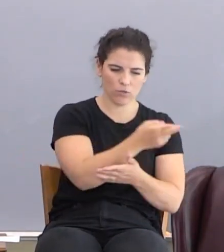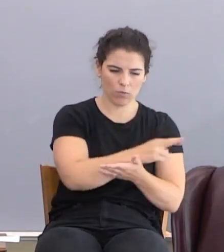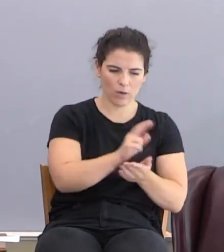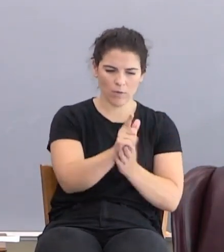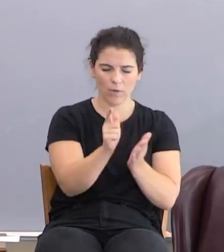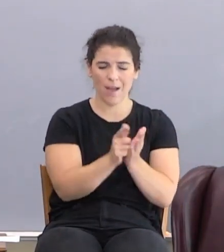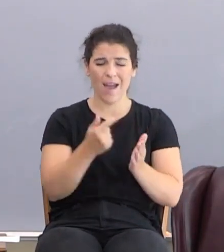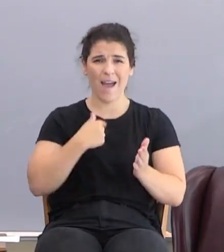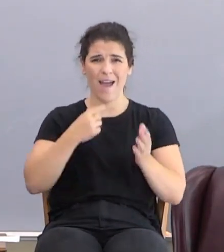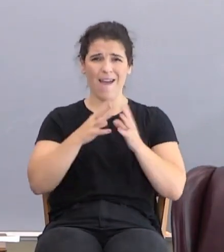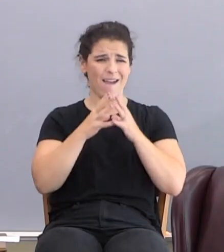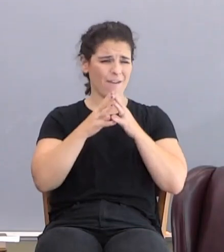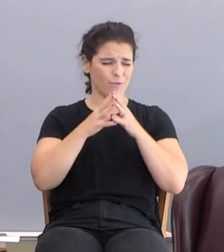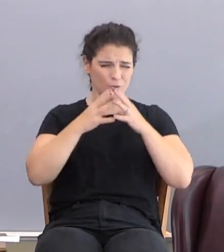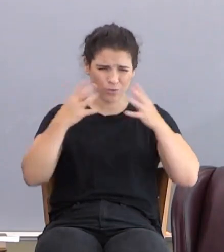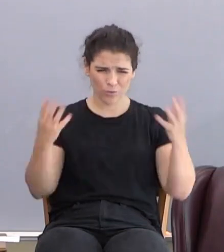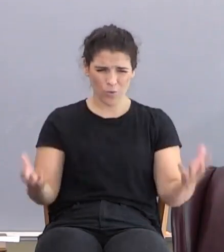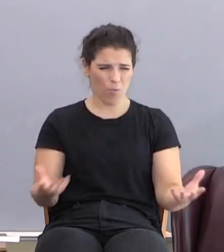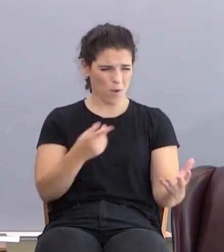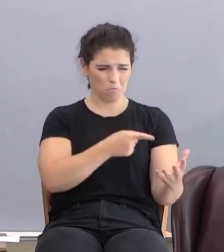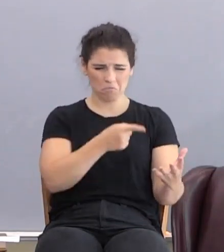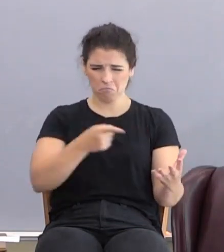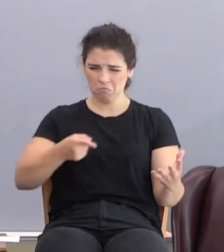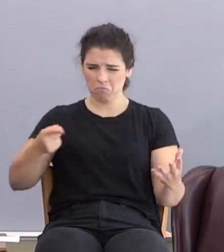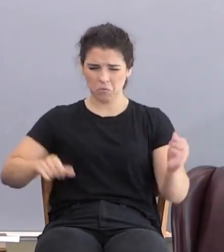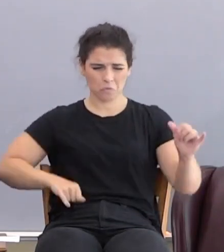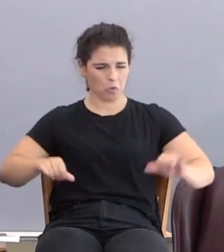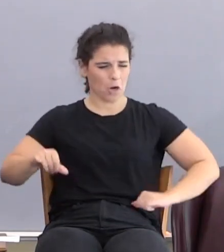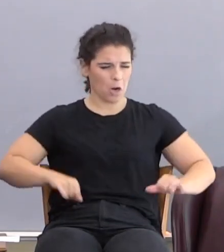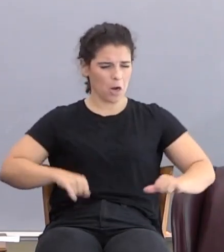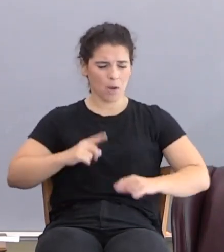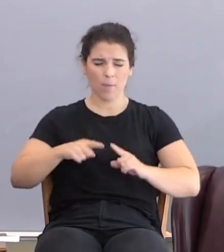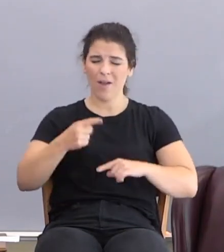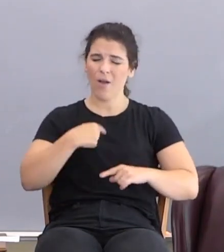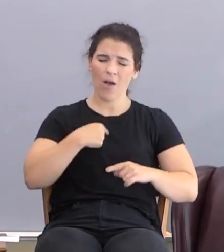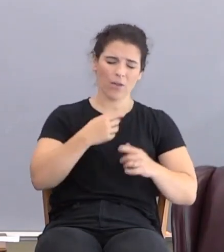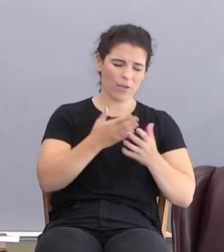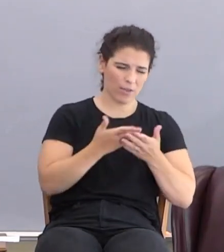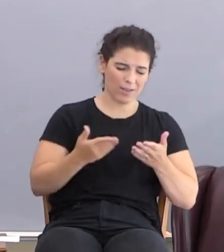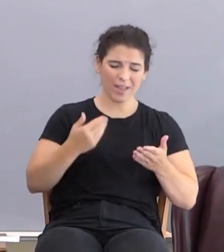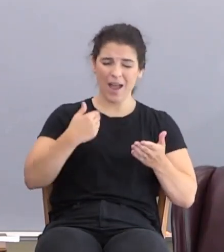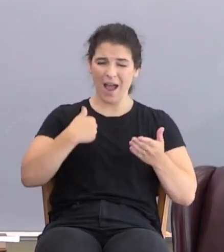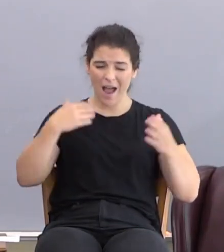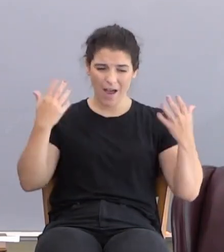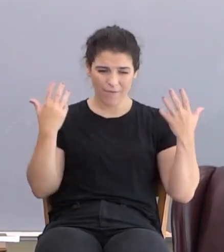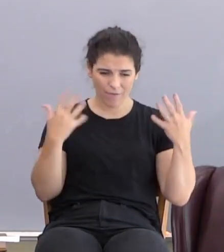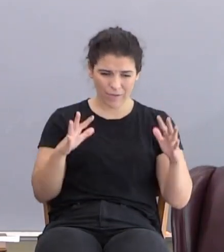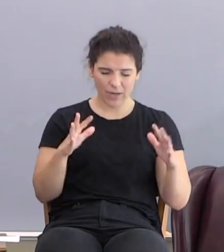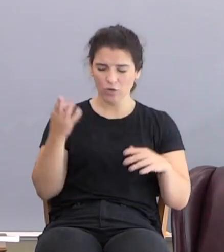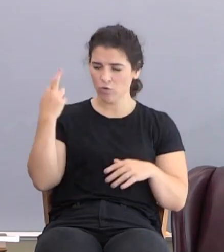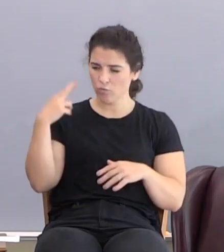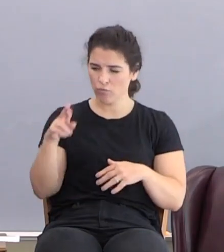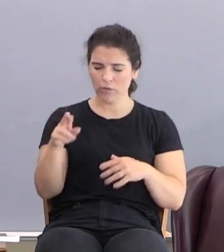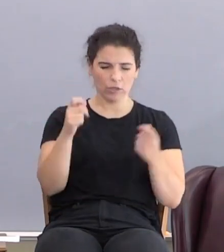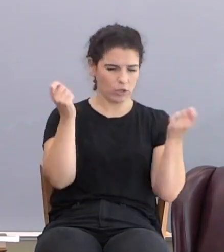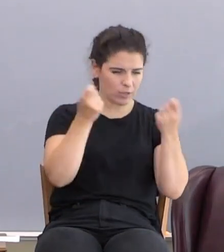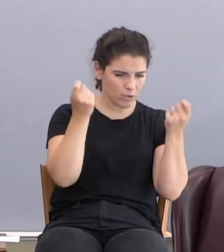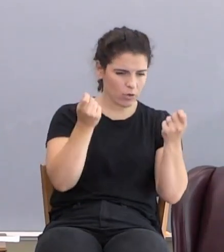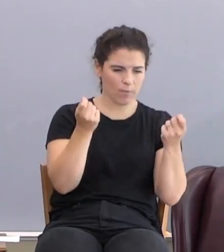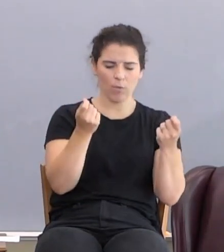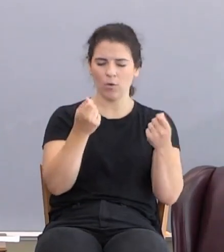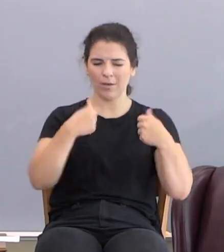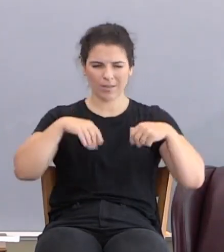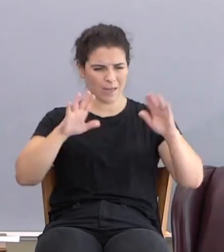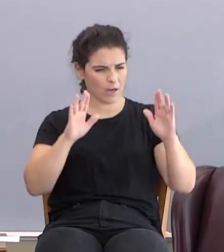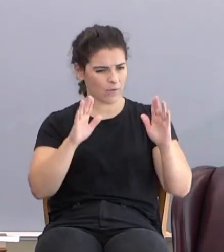all this stuff to brag about. All the things I've done, all the religious ceremonies and sacraments and rites